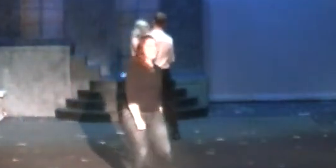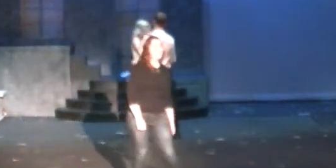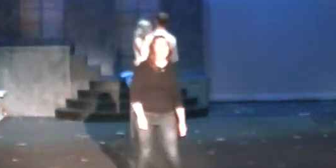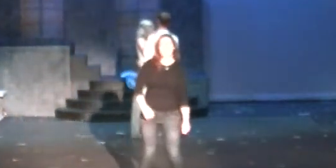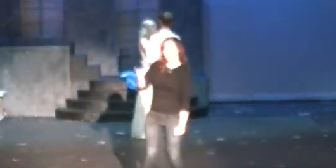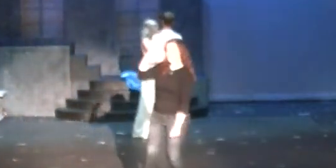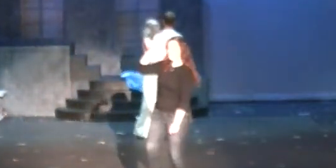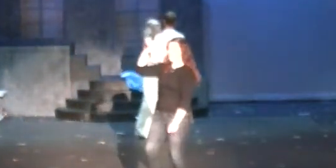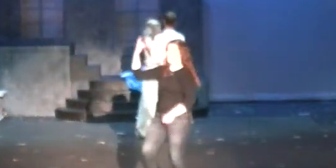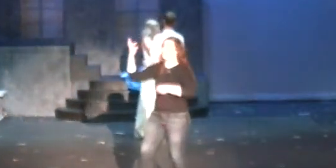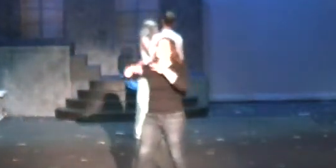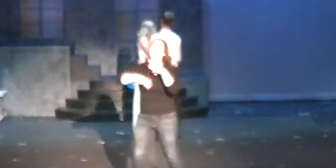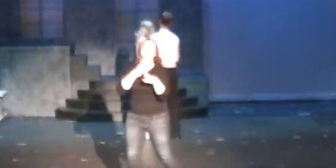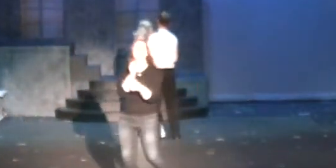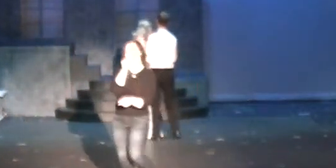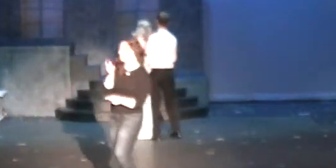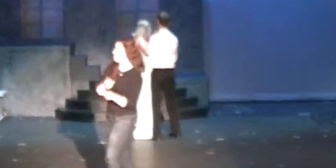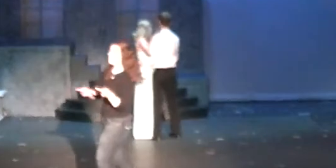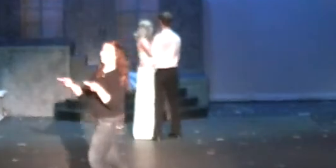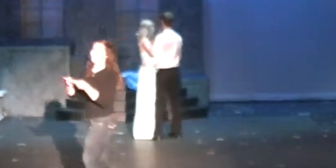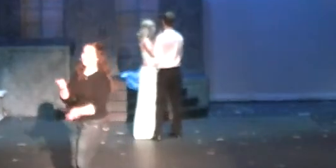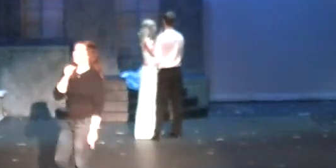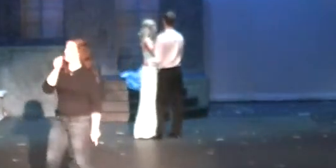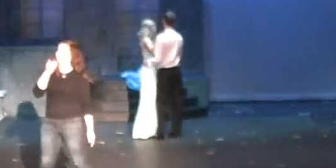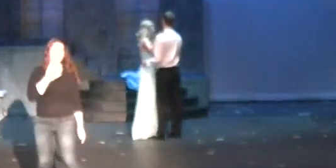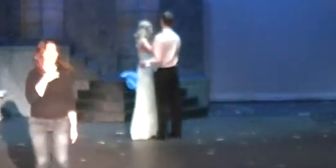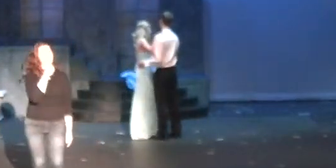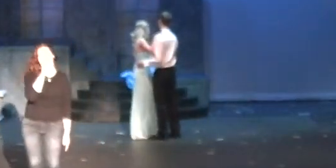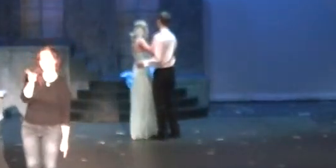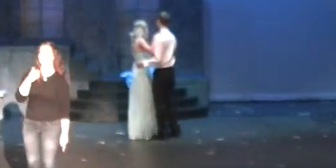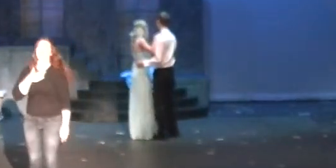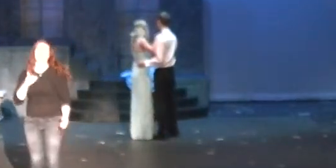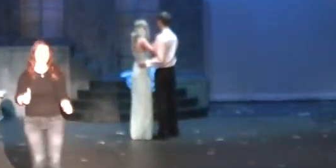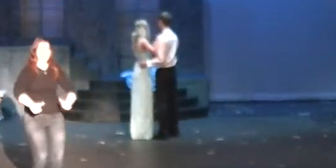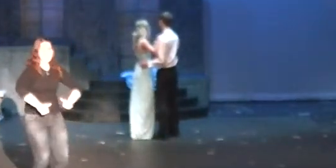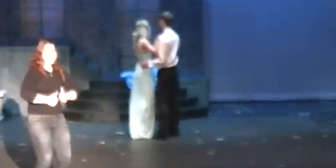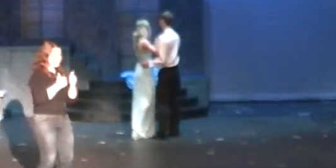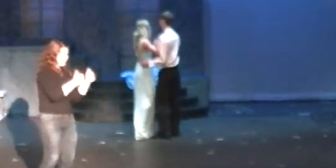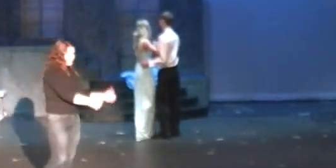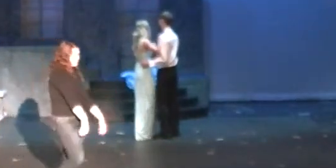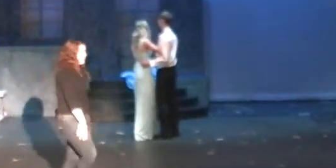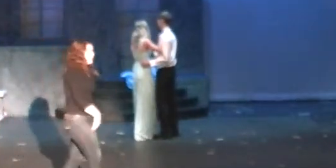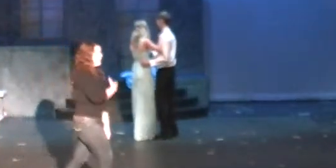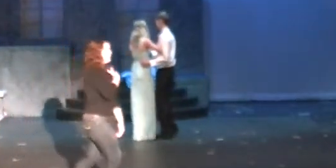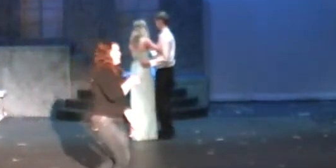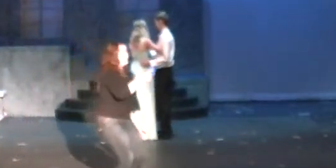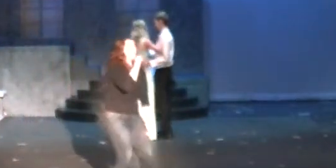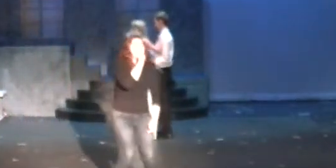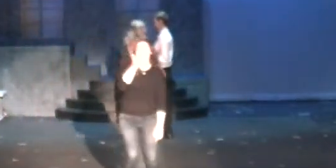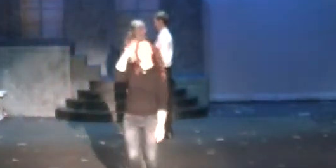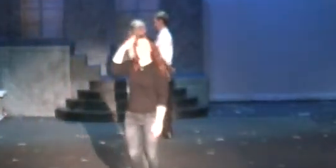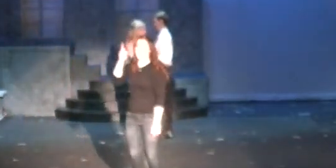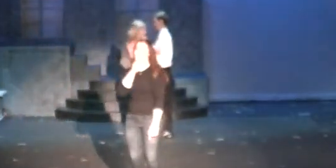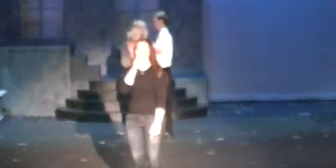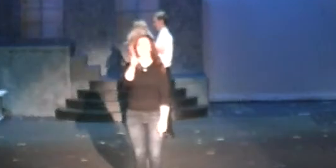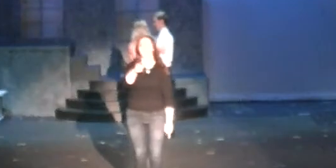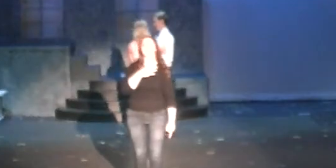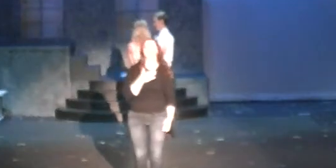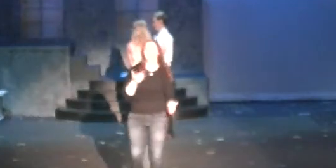Yeah, my dream world is always perfect but that's not my real life Wish you did but you don't know